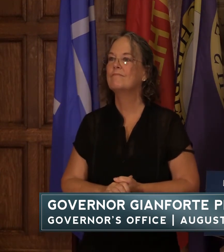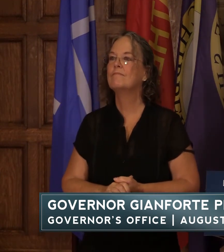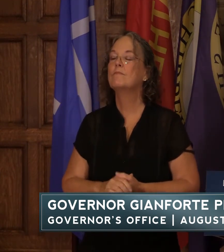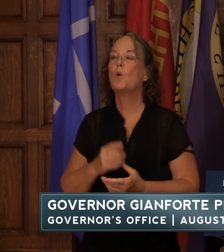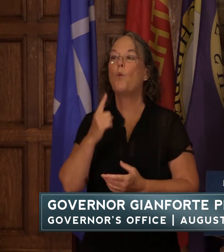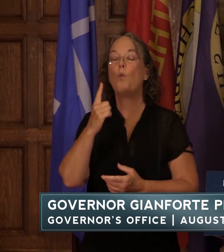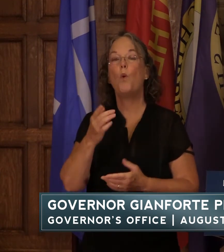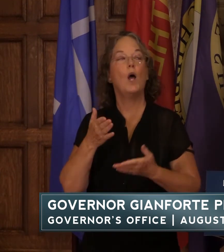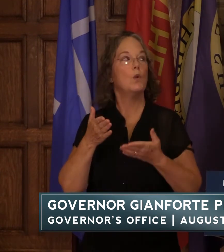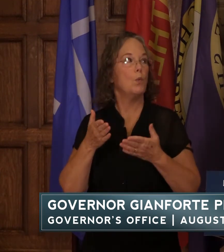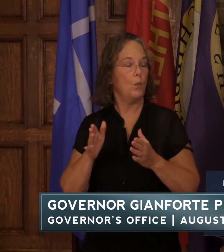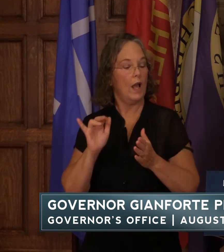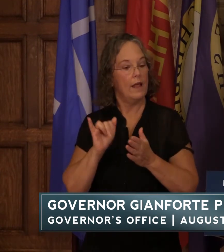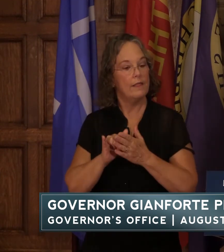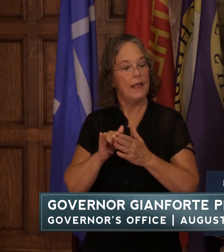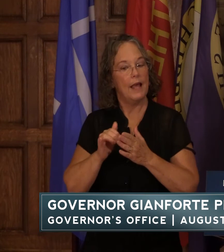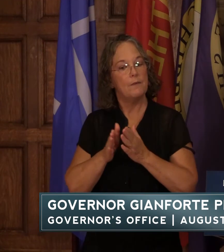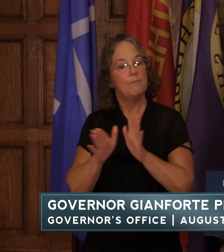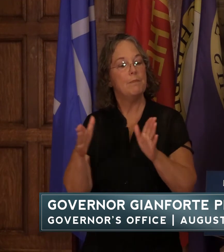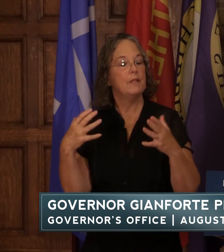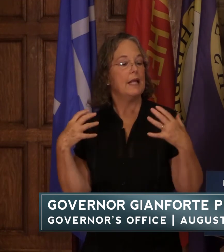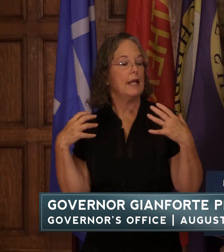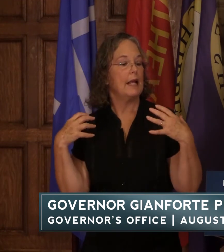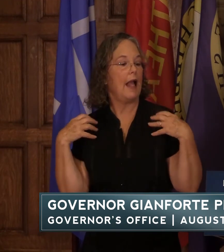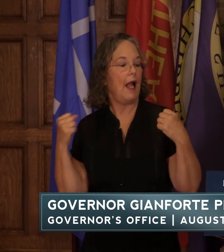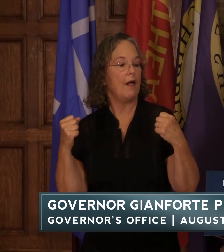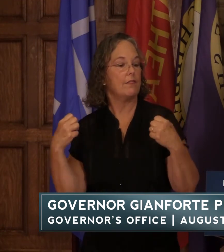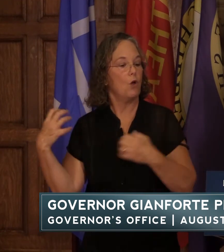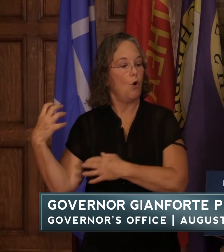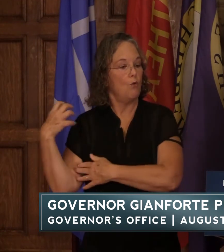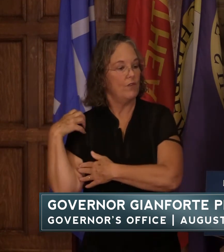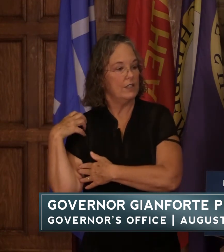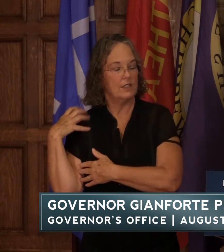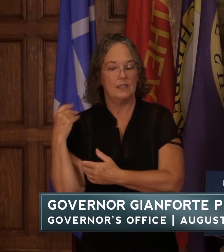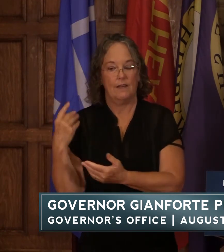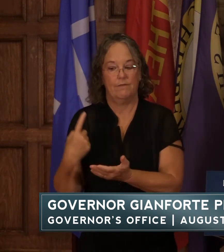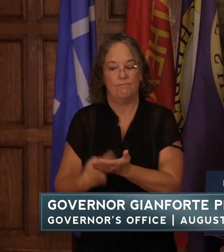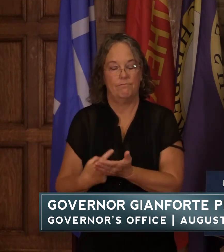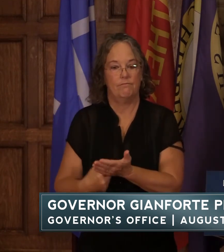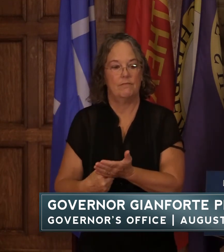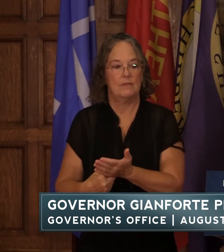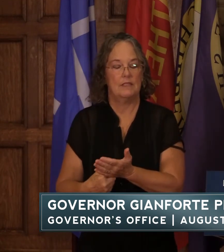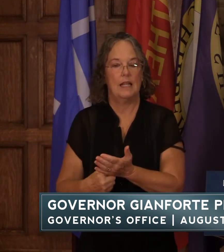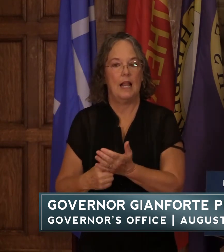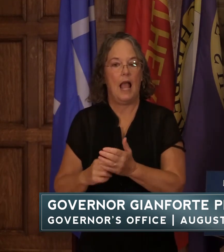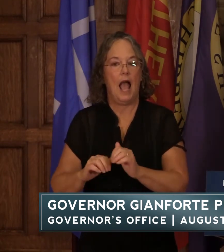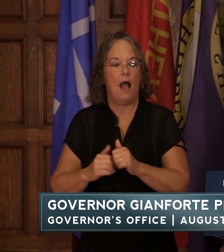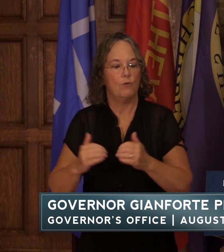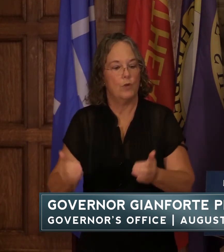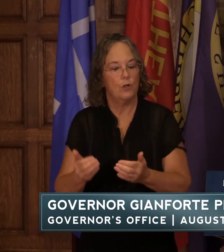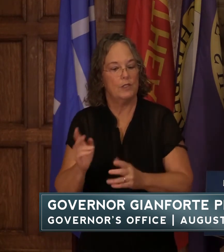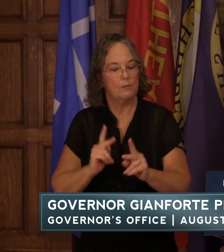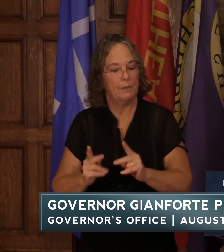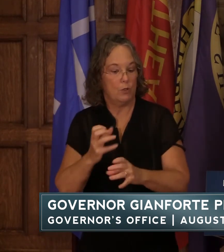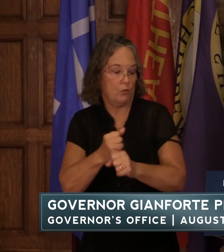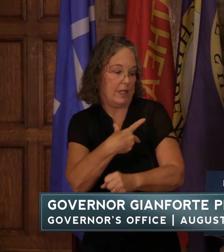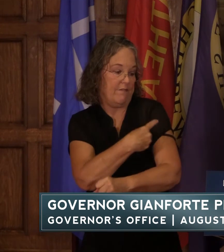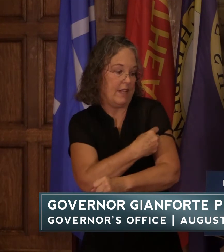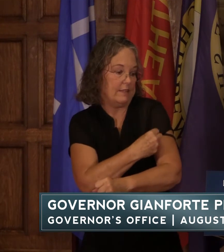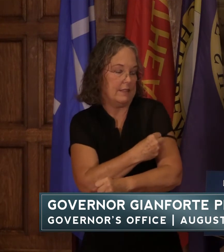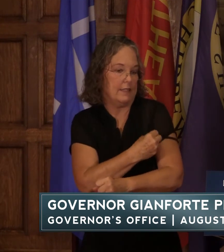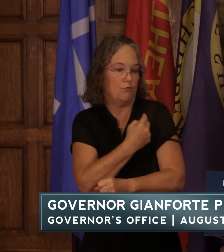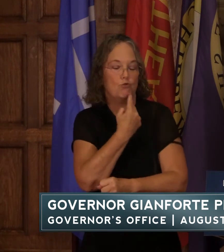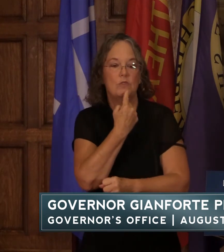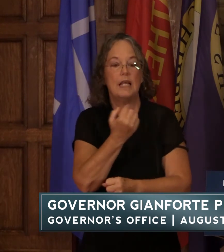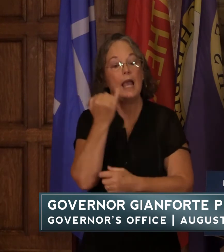one of the ways that public health officials have been talking about encouraging people to get vaccinated is by saying that if